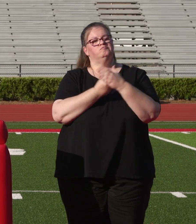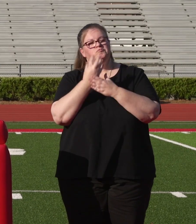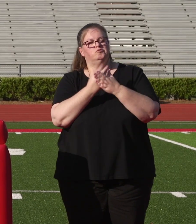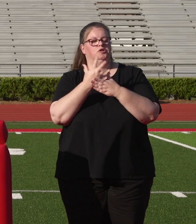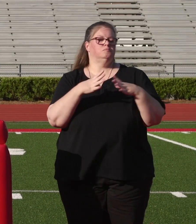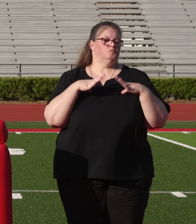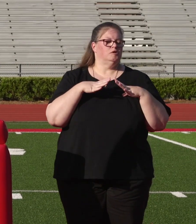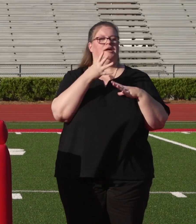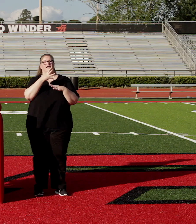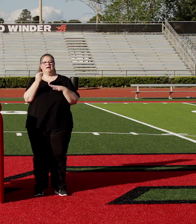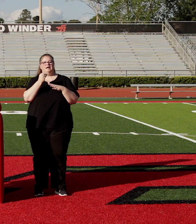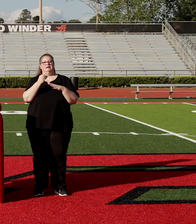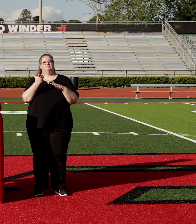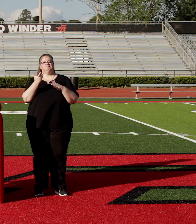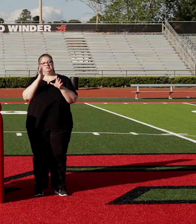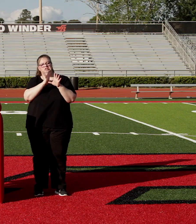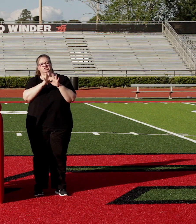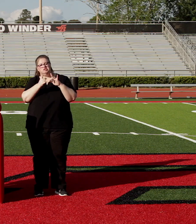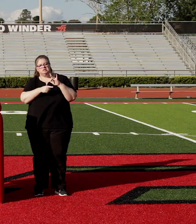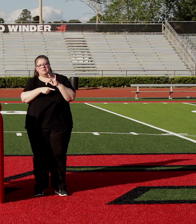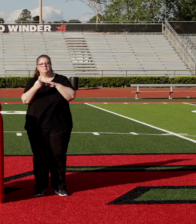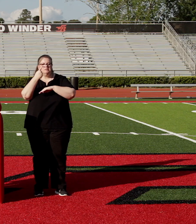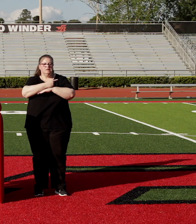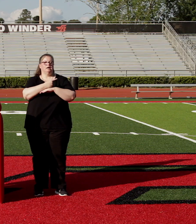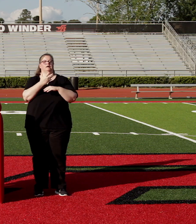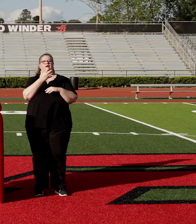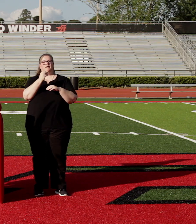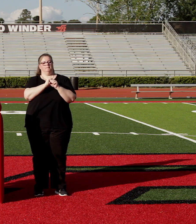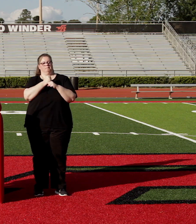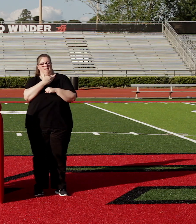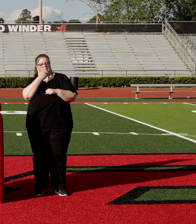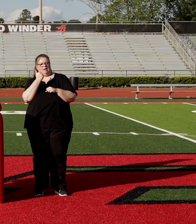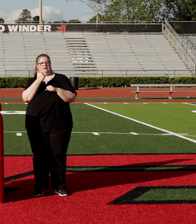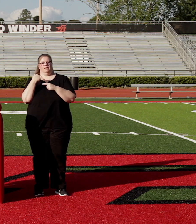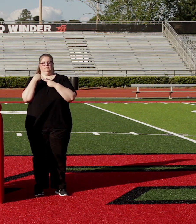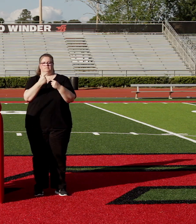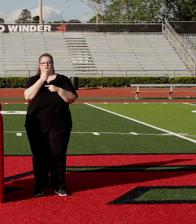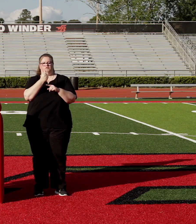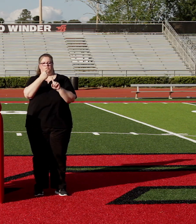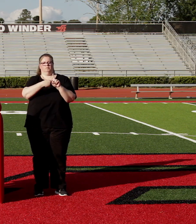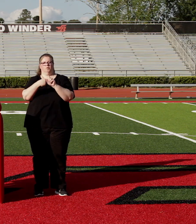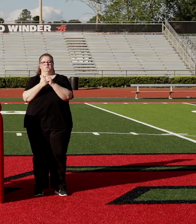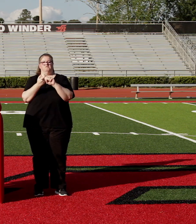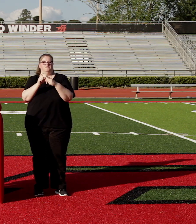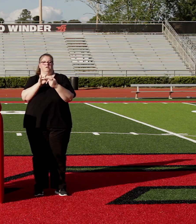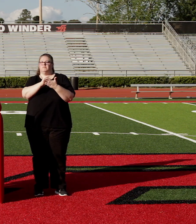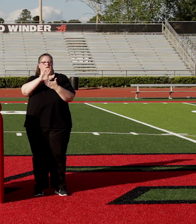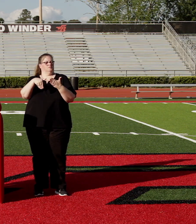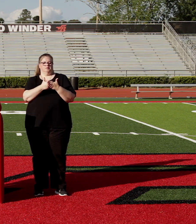senior week, and senior skip day. Making the best months, making the best out of the last few months with my friends was all that I really cared about.